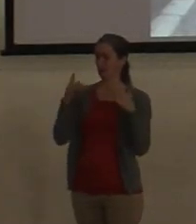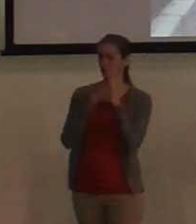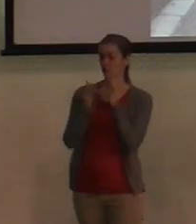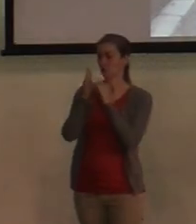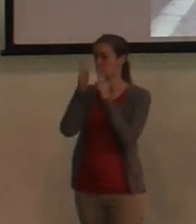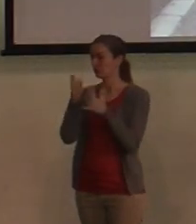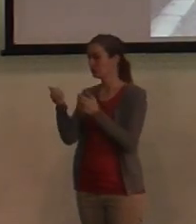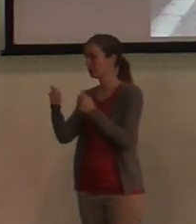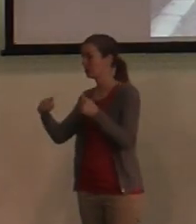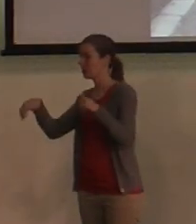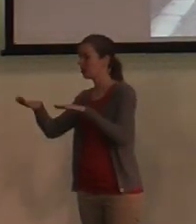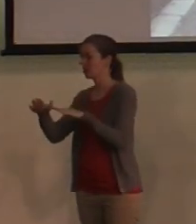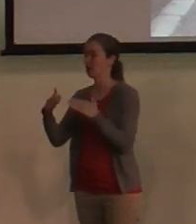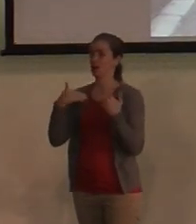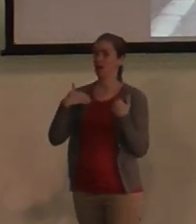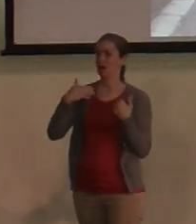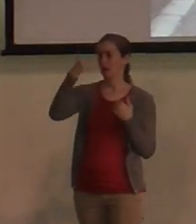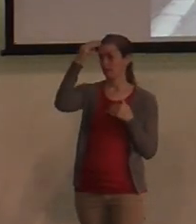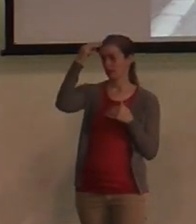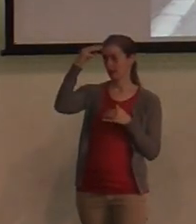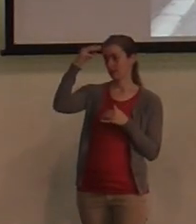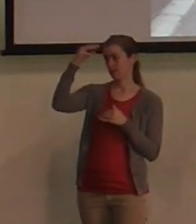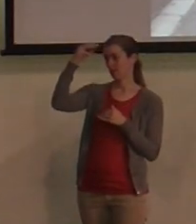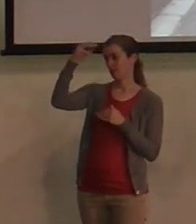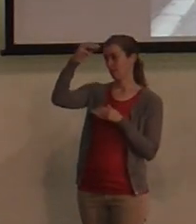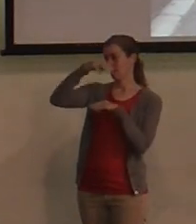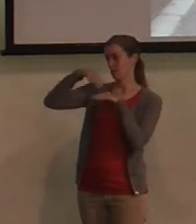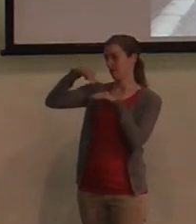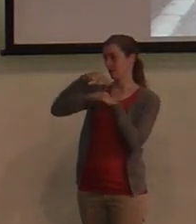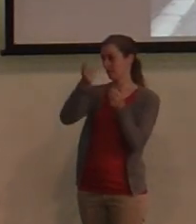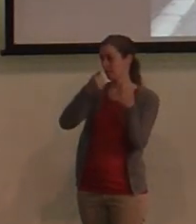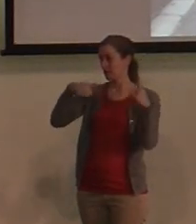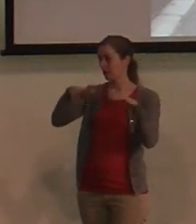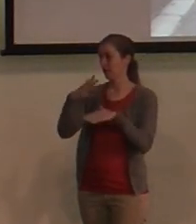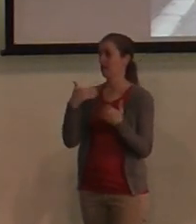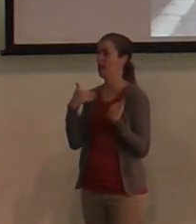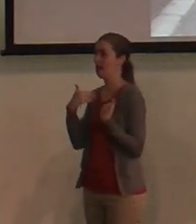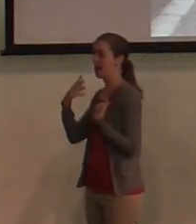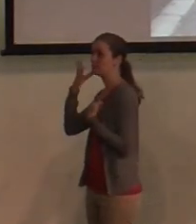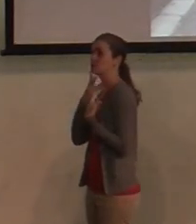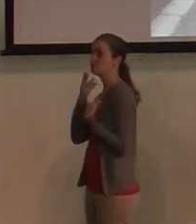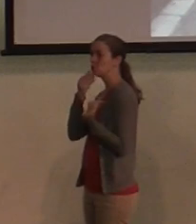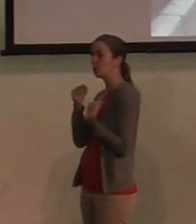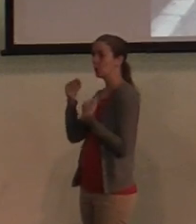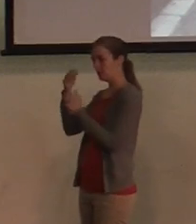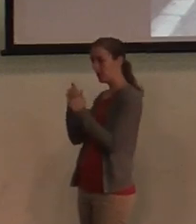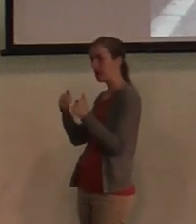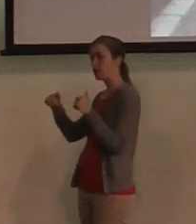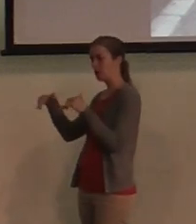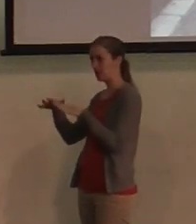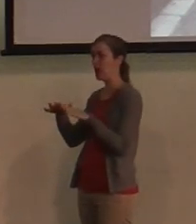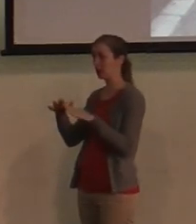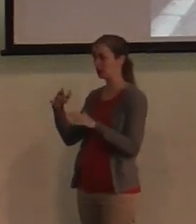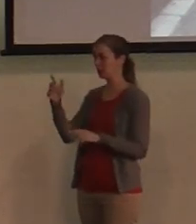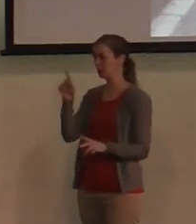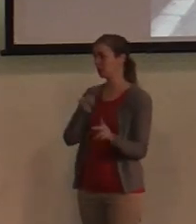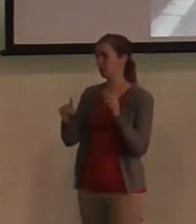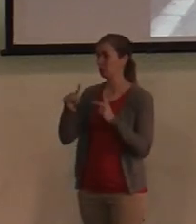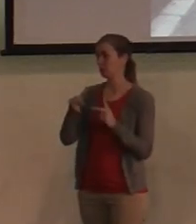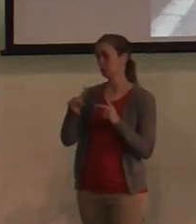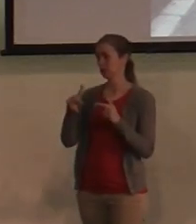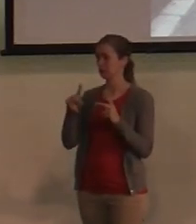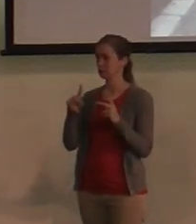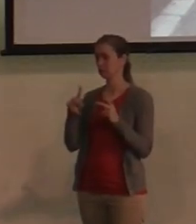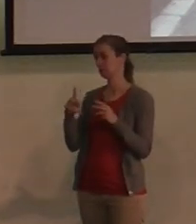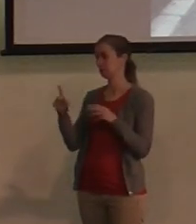Muslim quarter, there's a Turkish quarter, there's an Armenian quarter, there's a Jewish quarter, and life is going on. What you are looking at right here